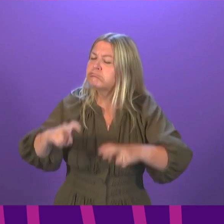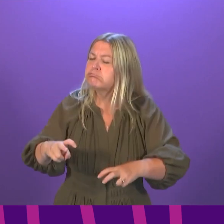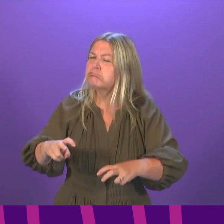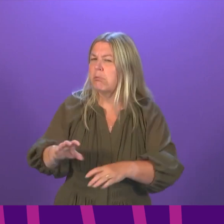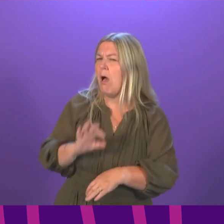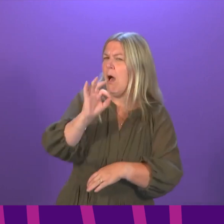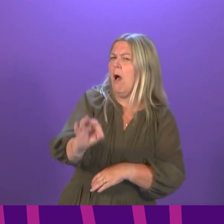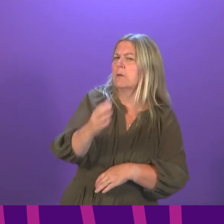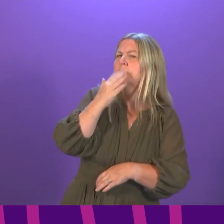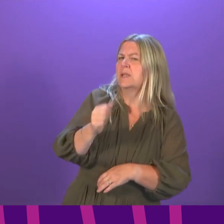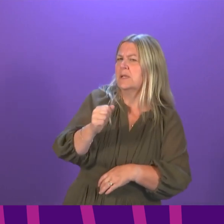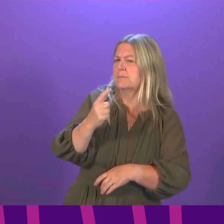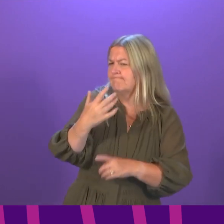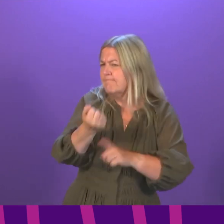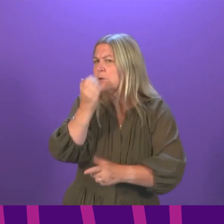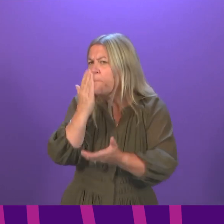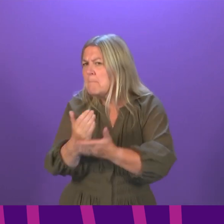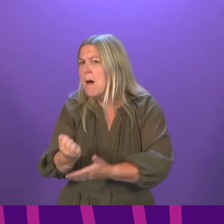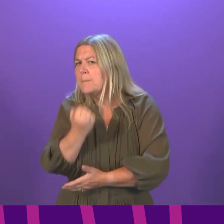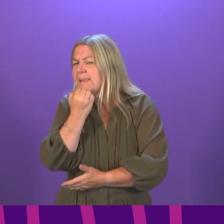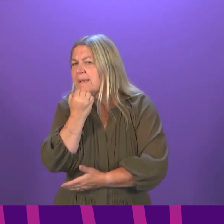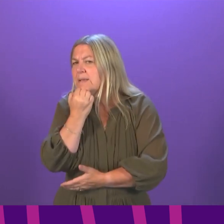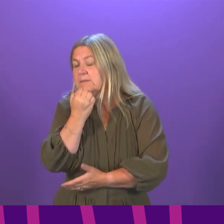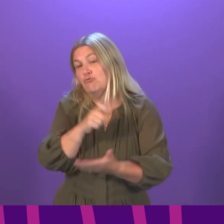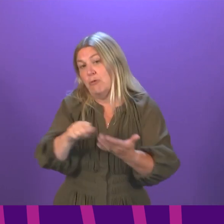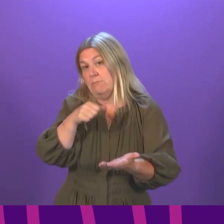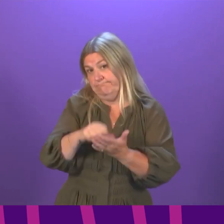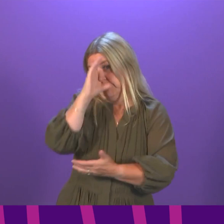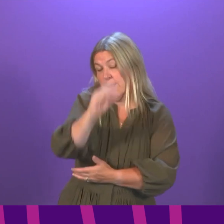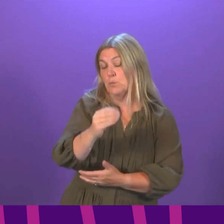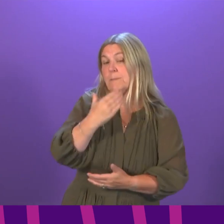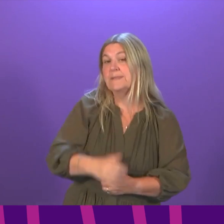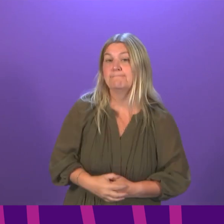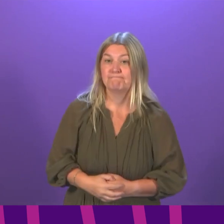to write to the member with an update on the current situation as possible.